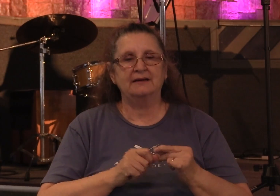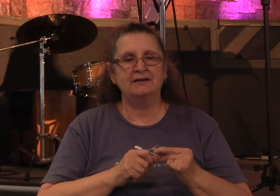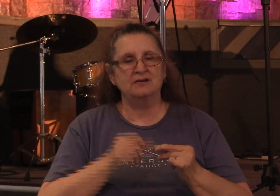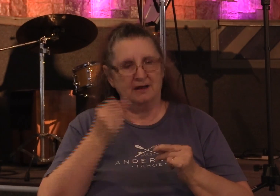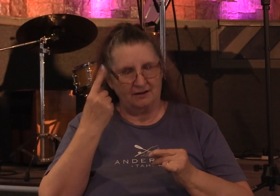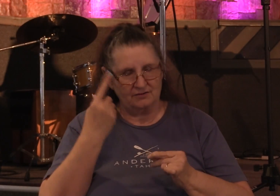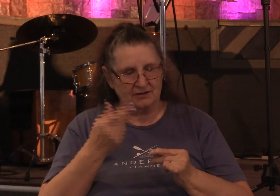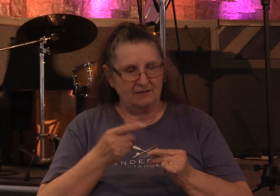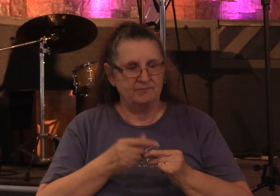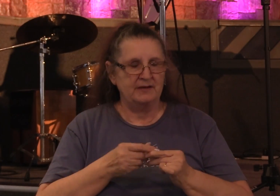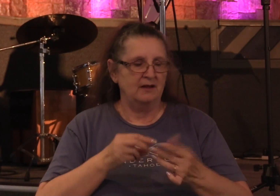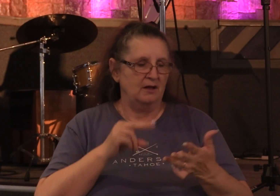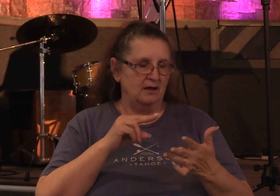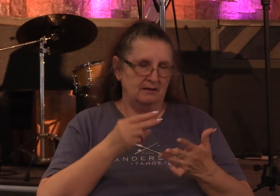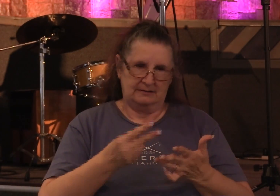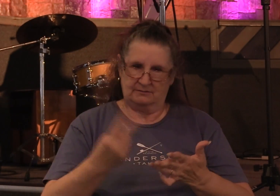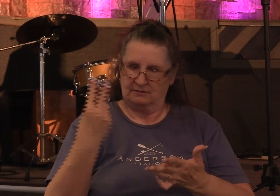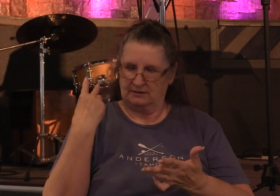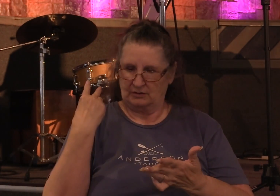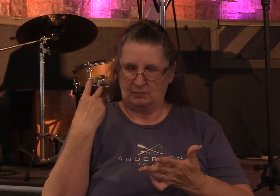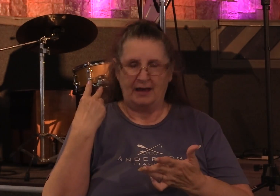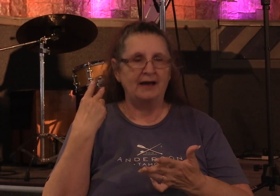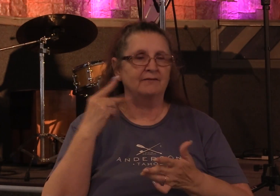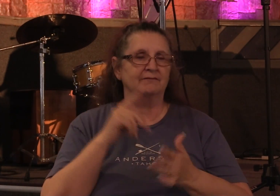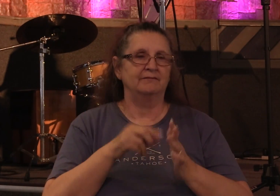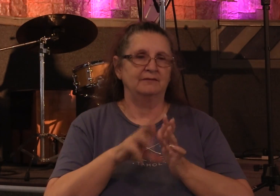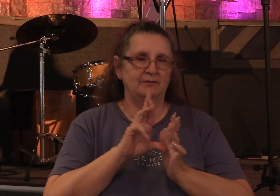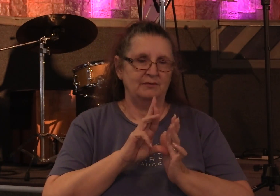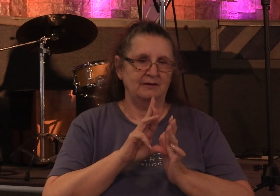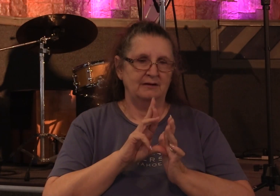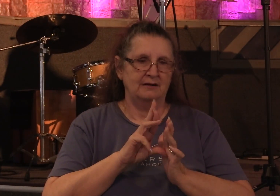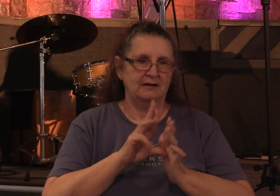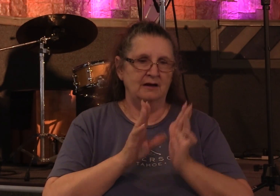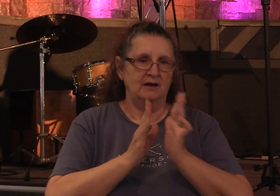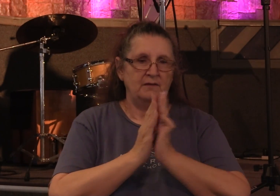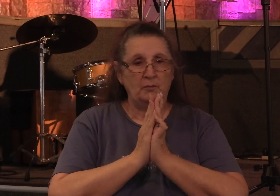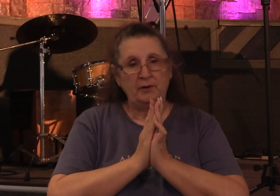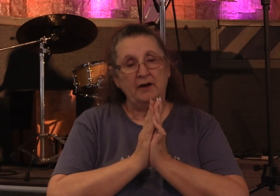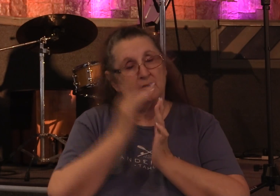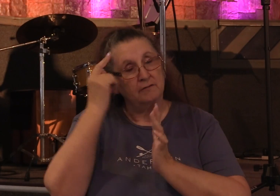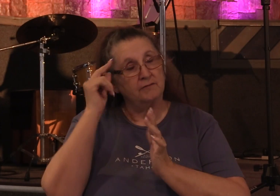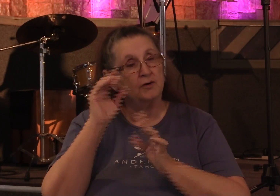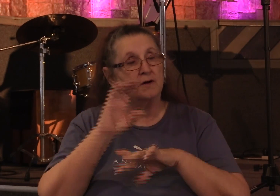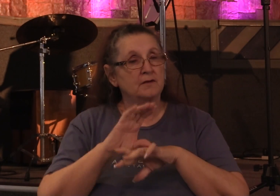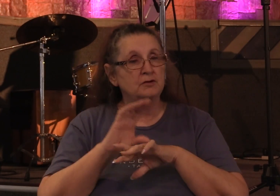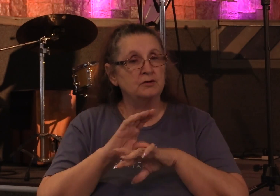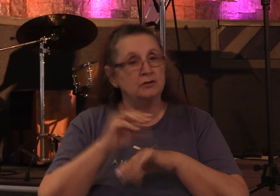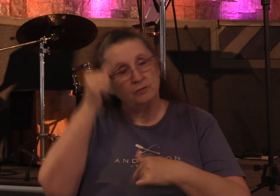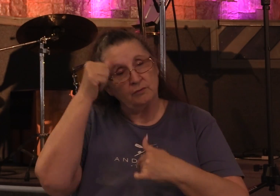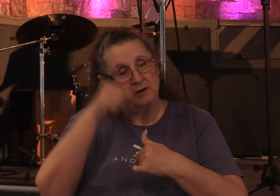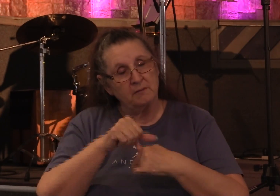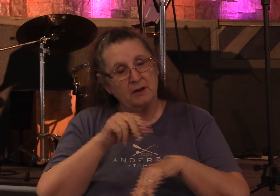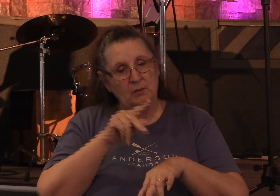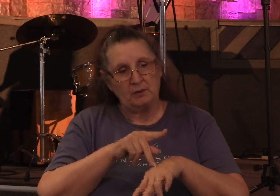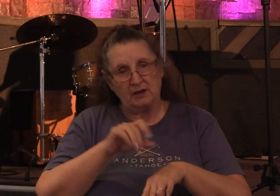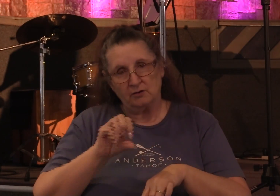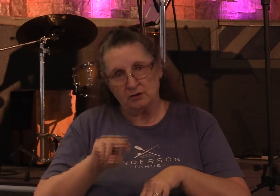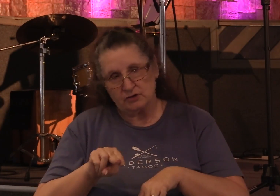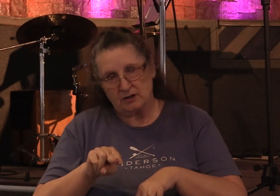we took a look last week at the prayer of the church. You may remember Peter and John had been arrested.